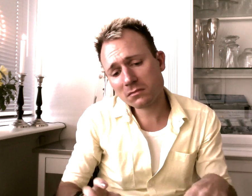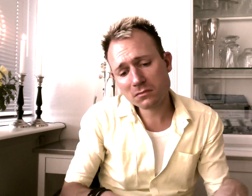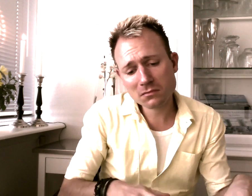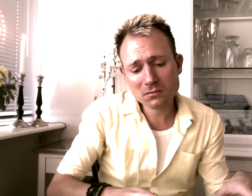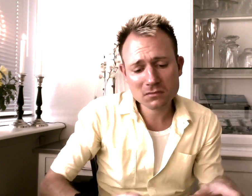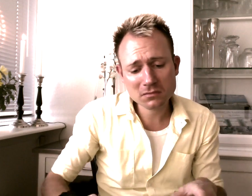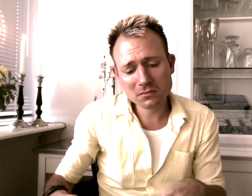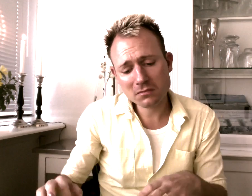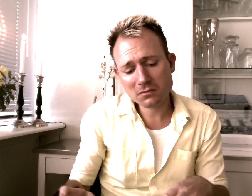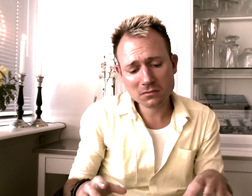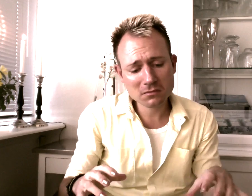For this